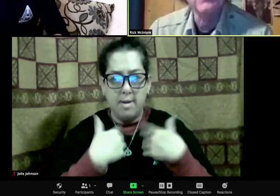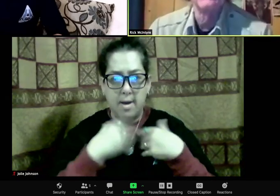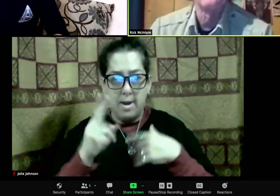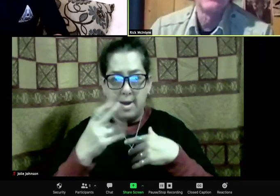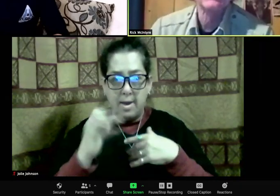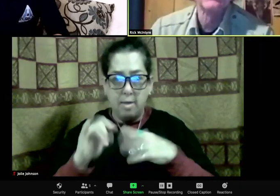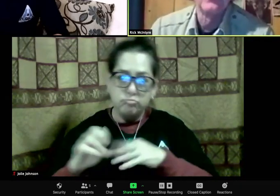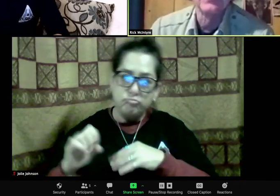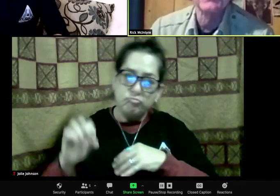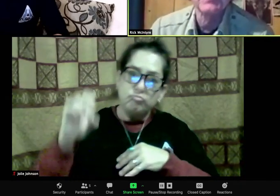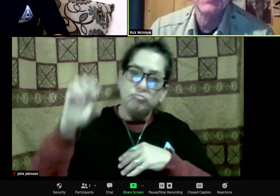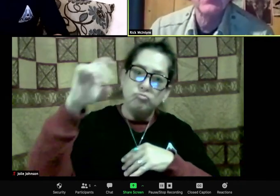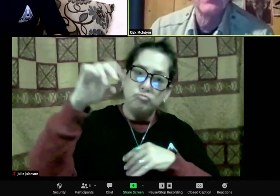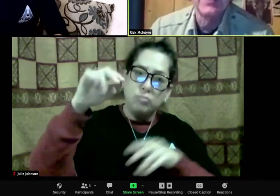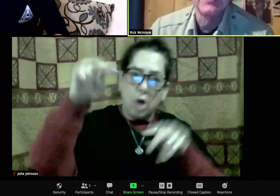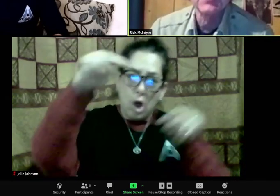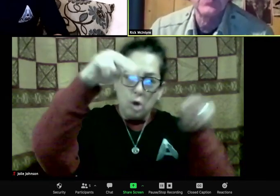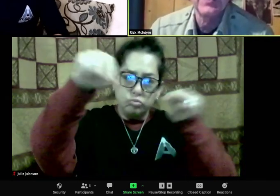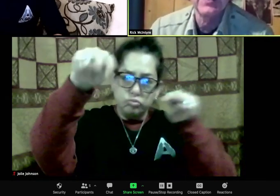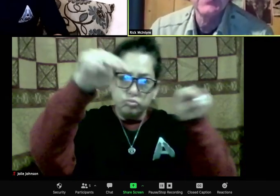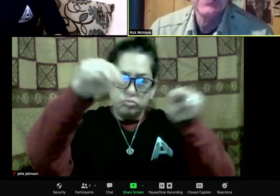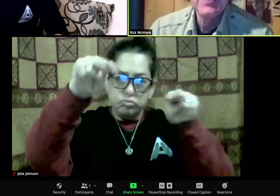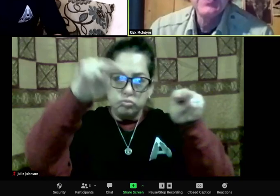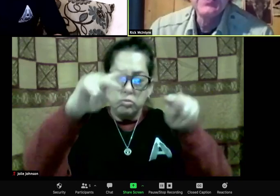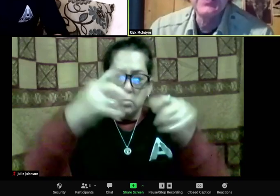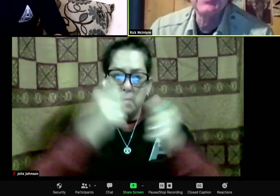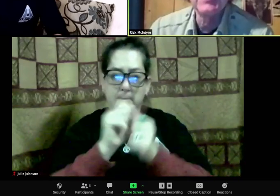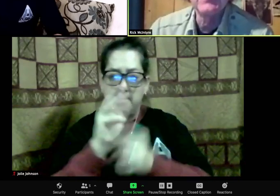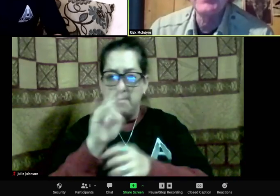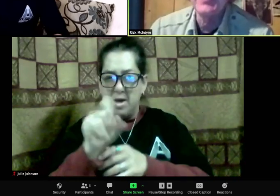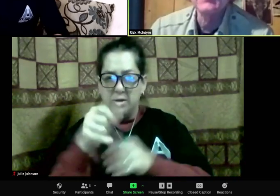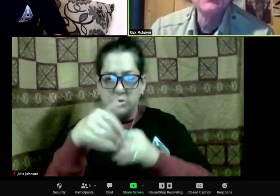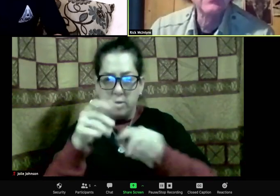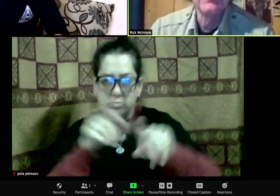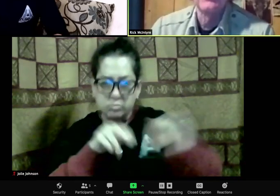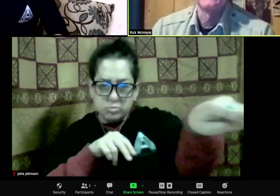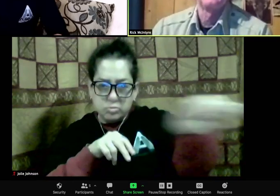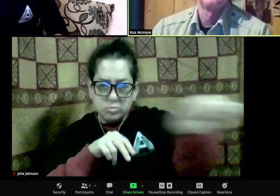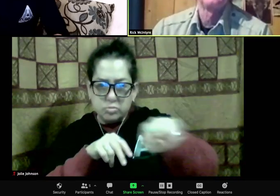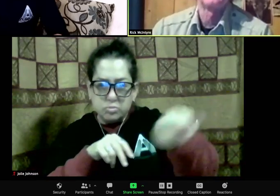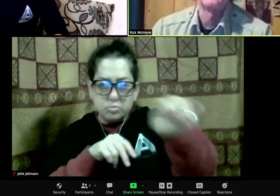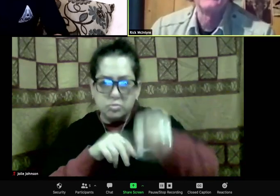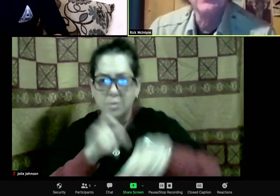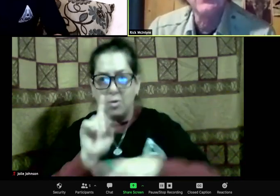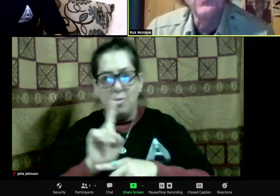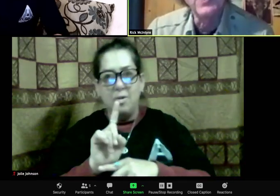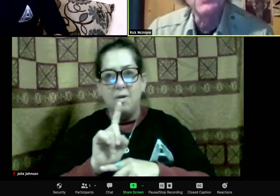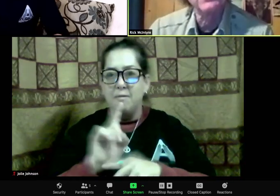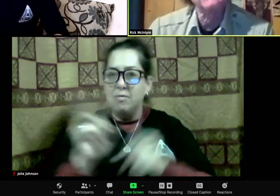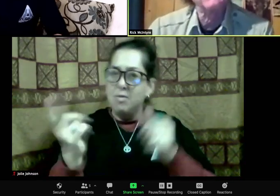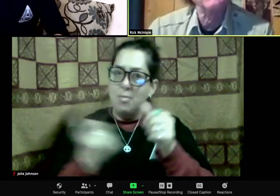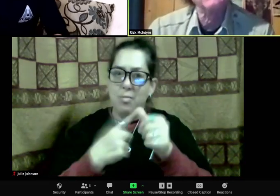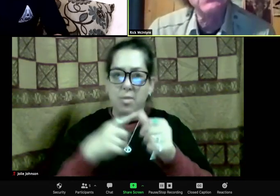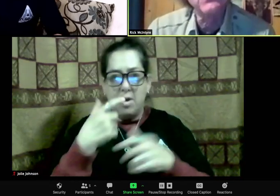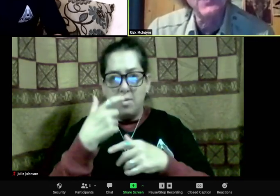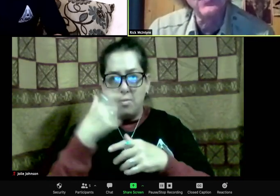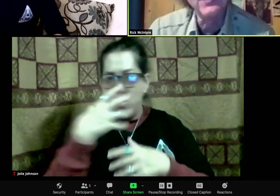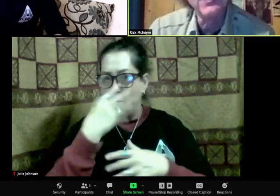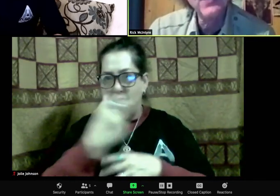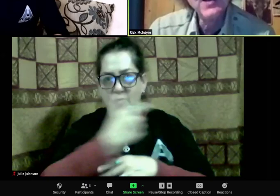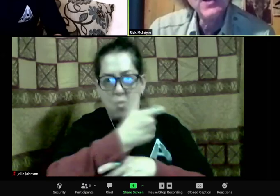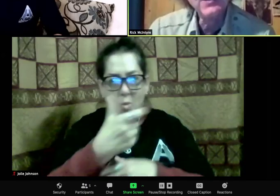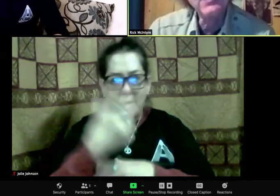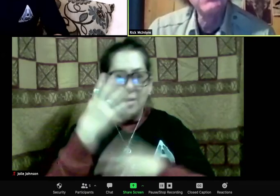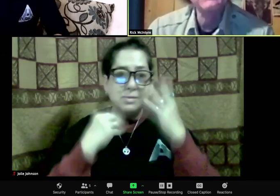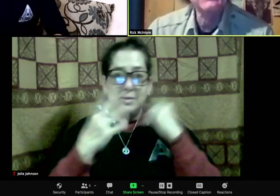So he was way ahead of his time. And for myself, that was the first pack I watched